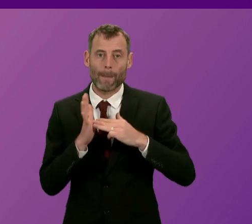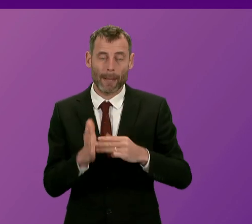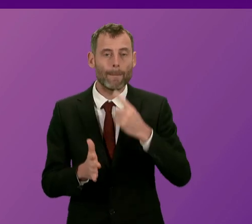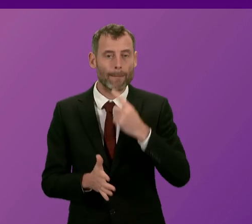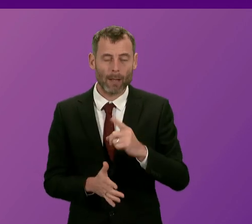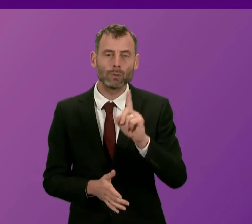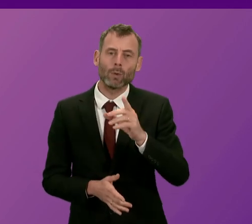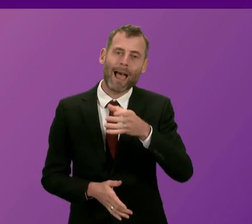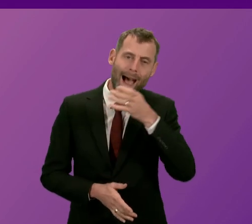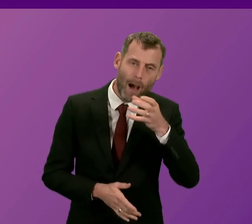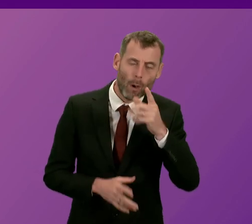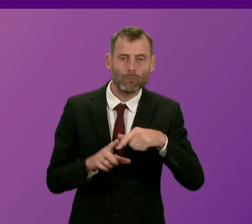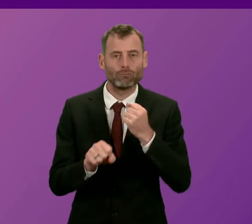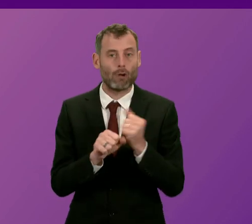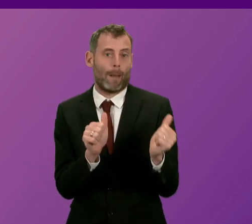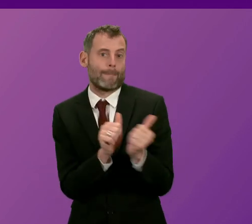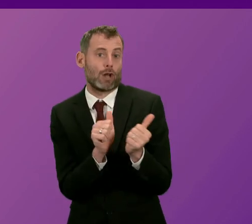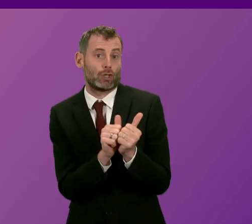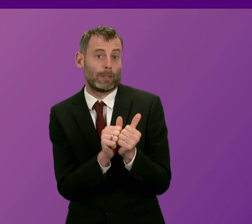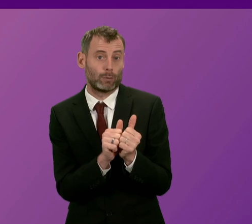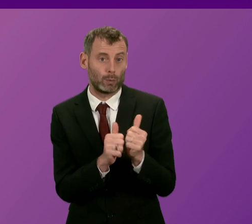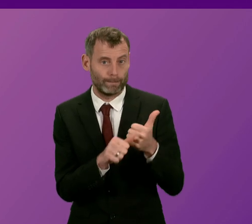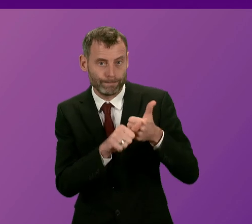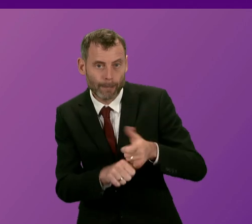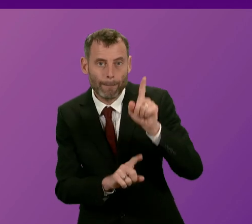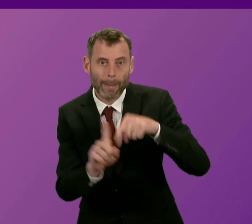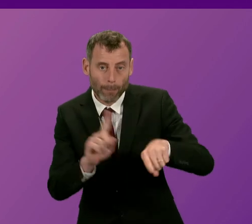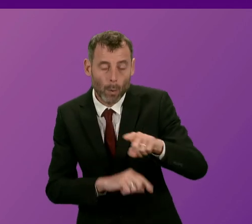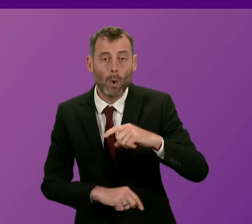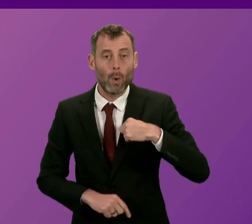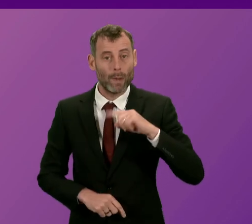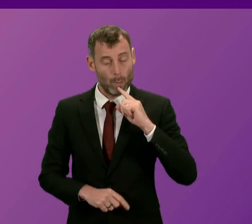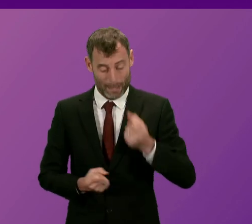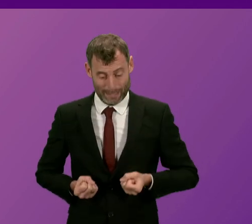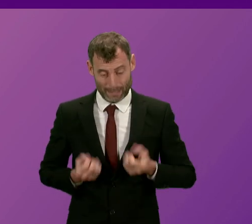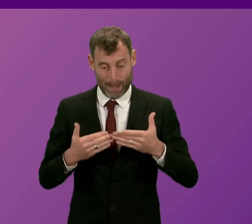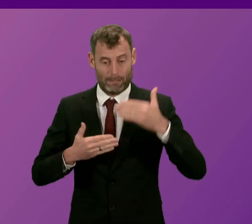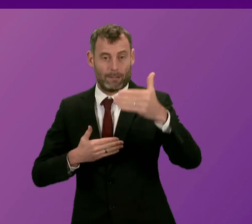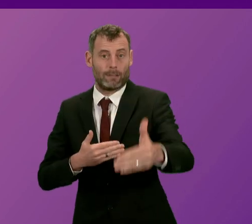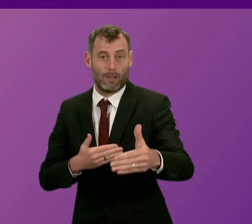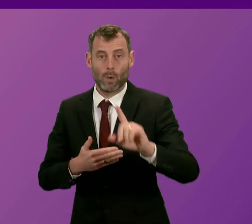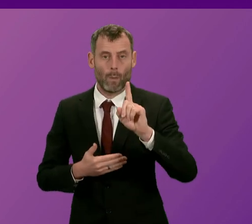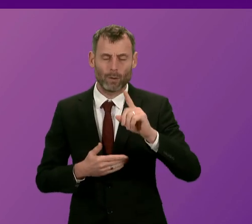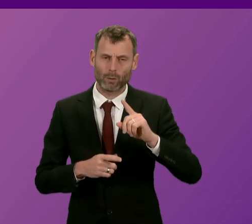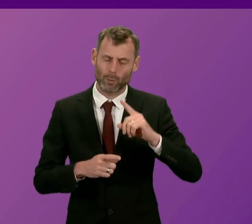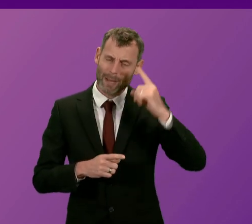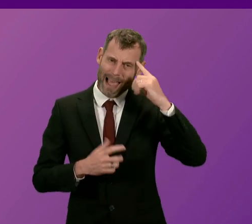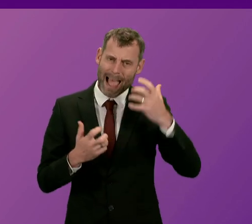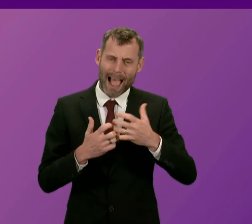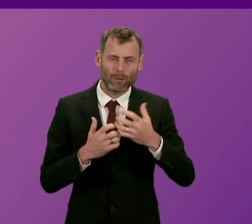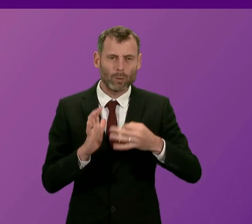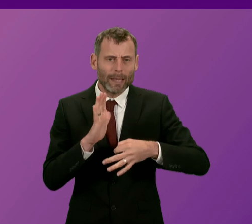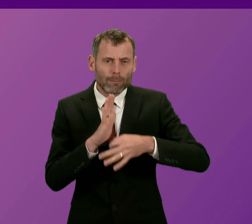partnerships and we have made £100 million available or we will do over the course of this parliament to increase access to residential